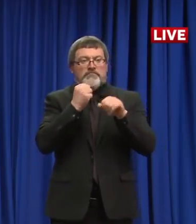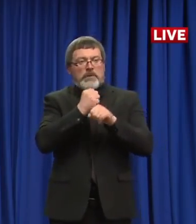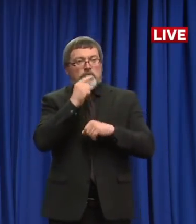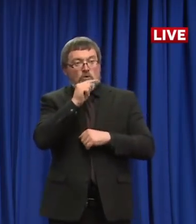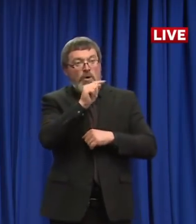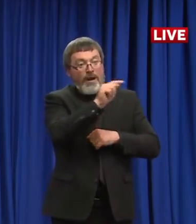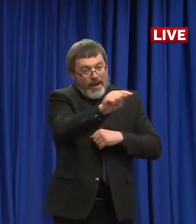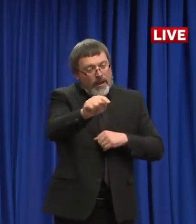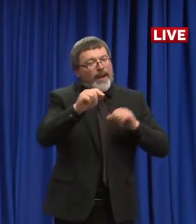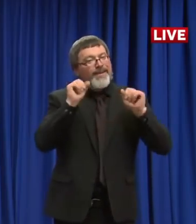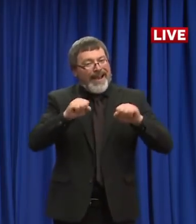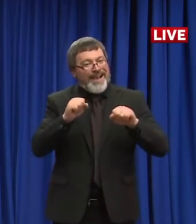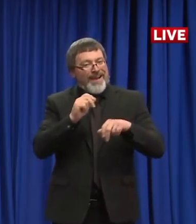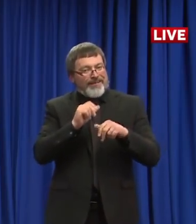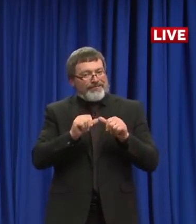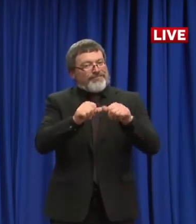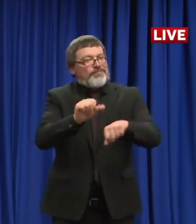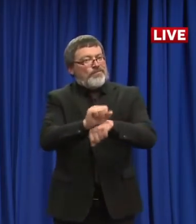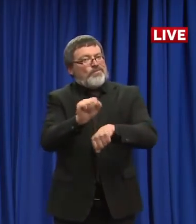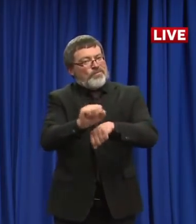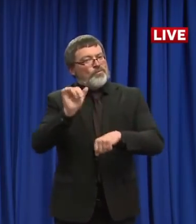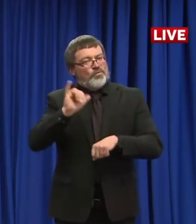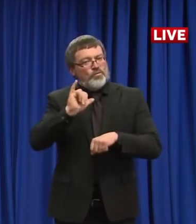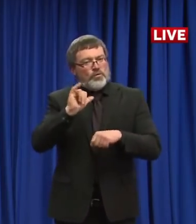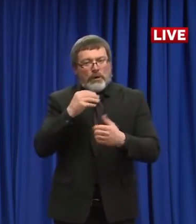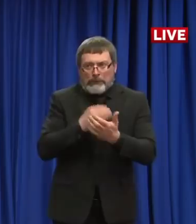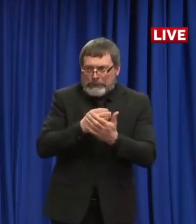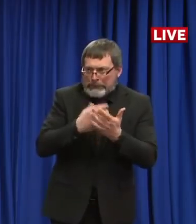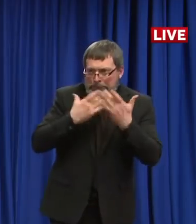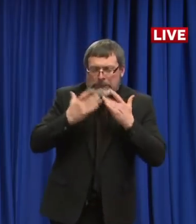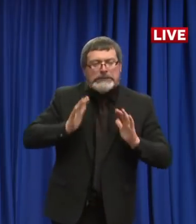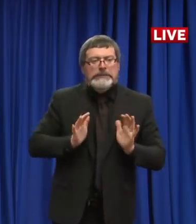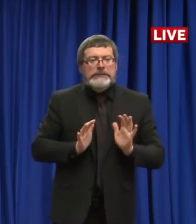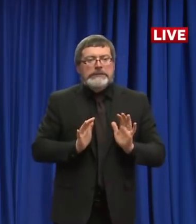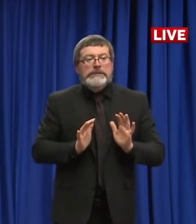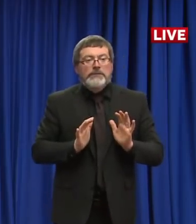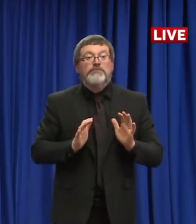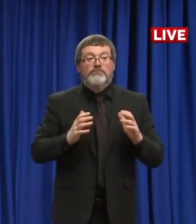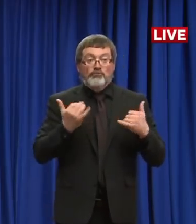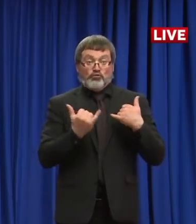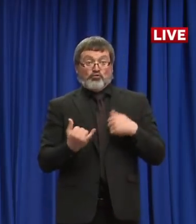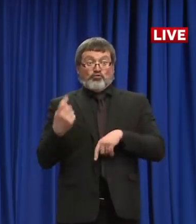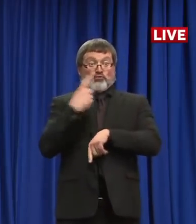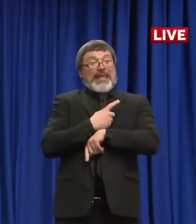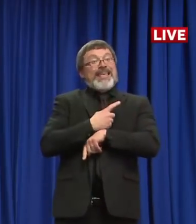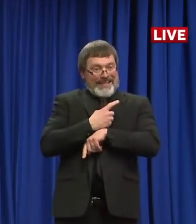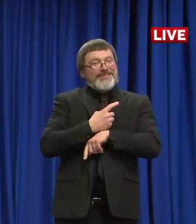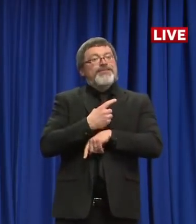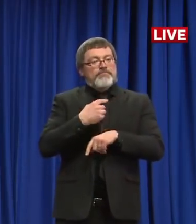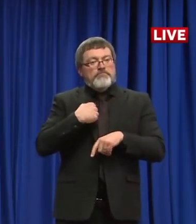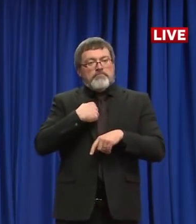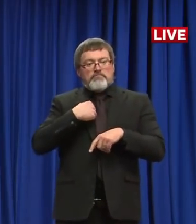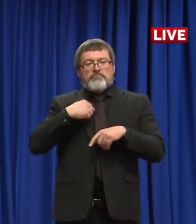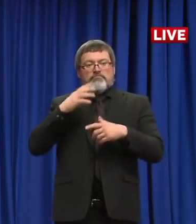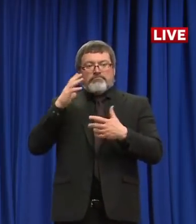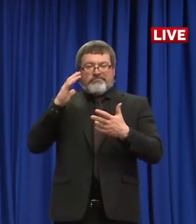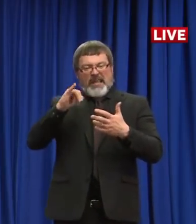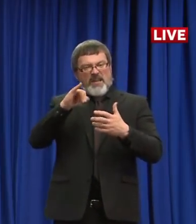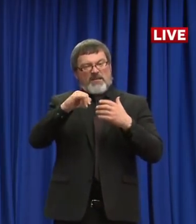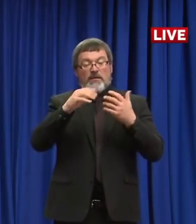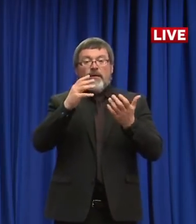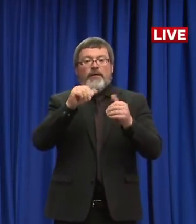standpoint. Today I'm announcing the formation of the long term care stabilization program, which will provide a $300